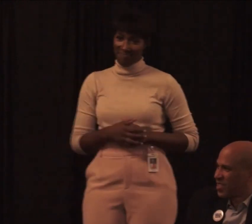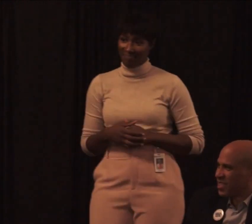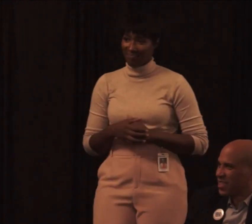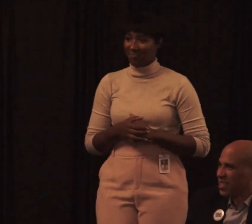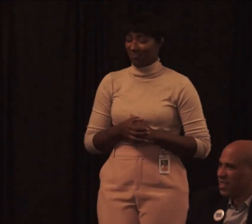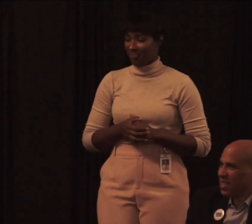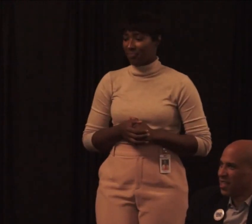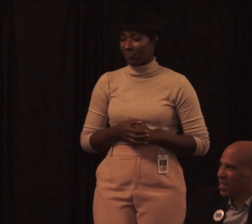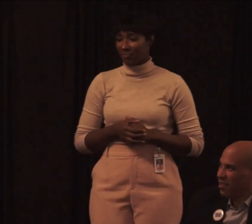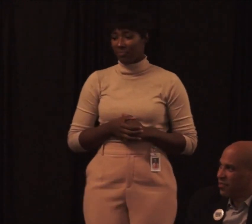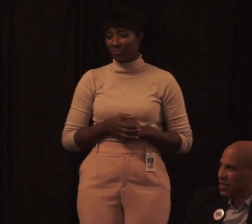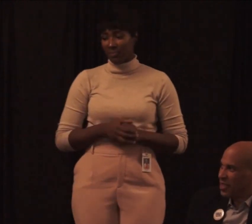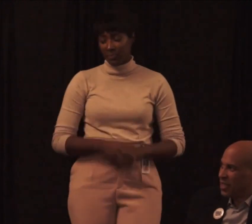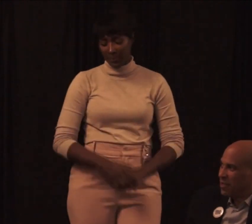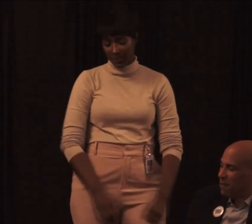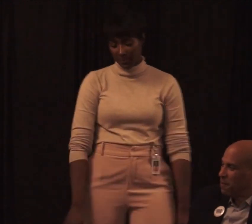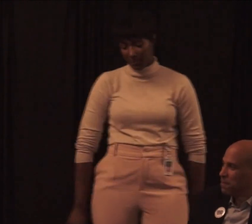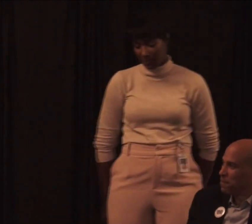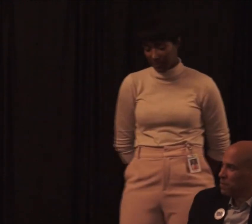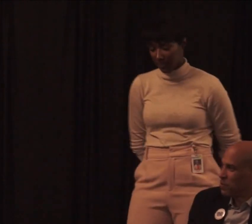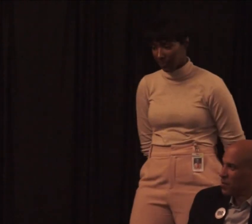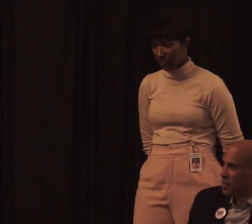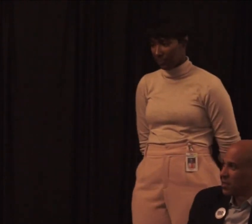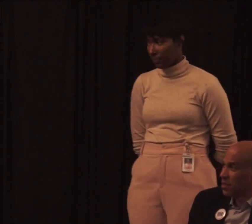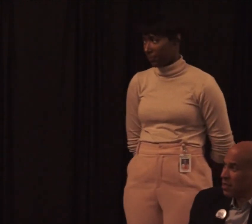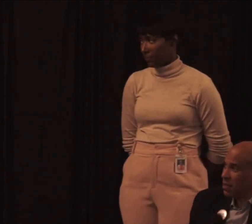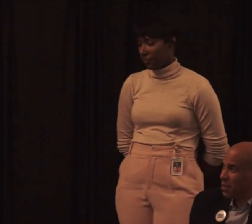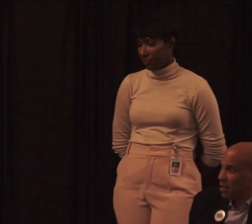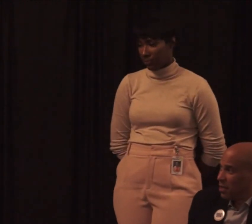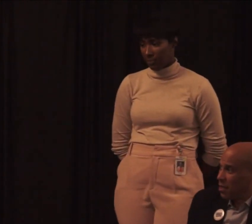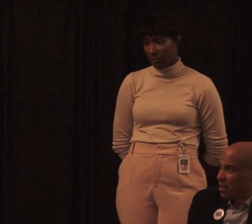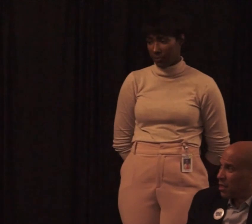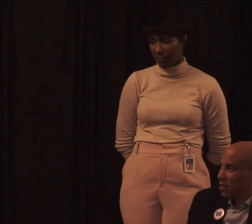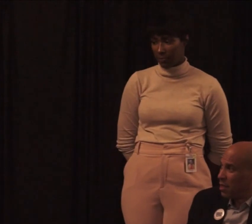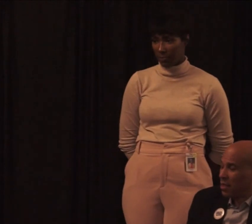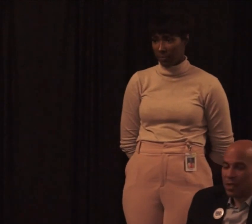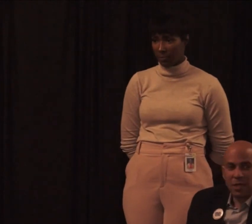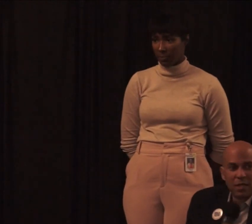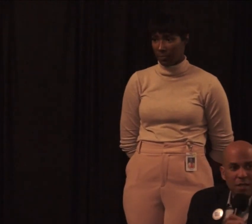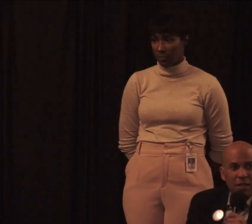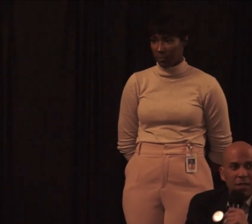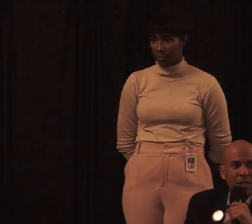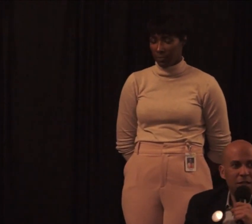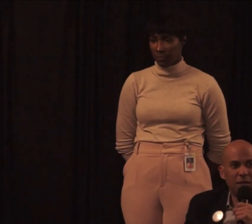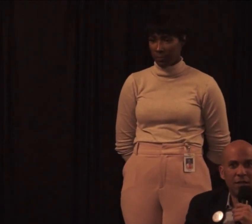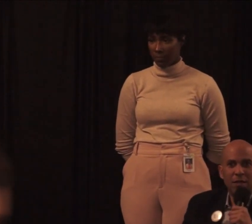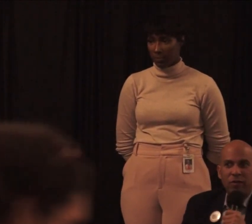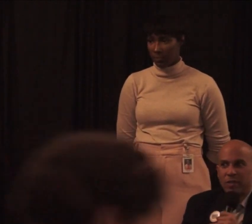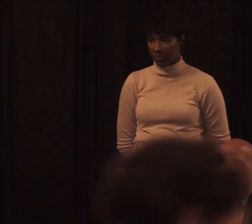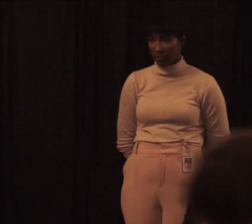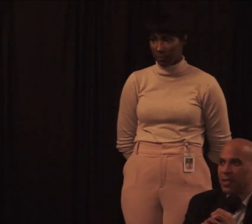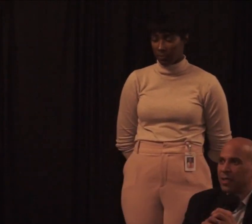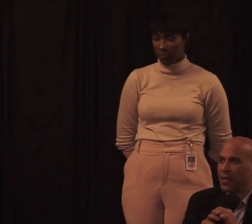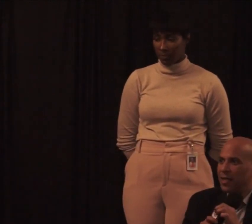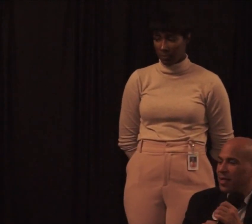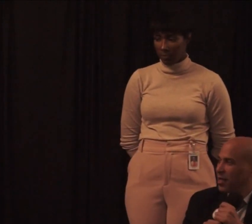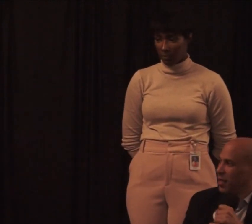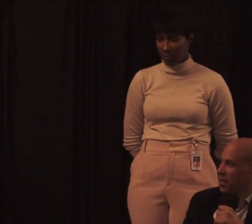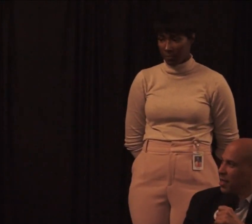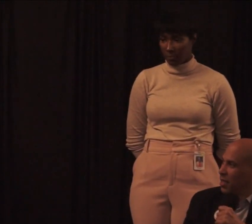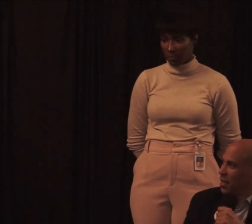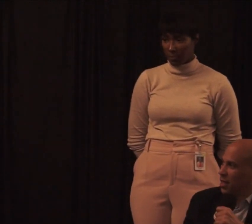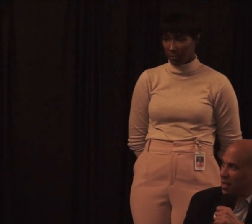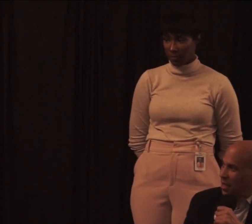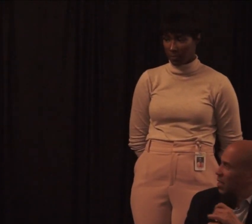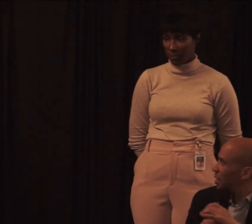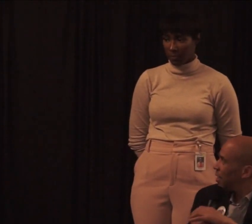I have a question that I would like to have asked by Gretchen Reck-Brown, who is a deaf advocate, and she